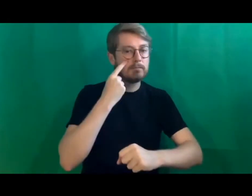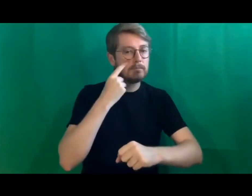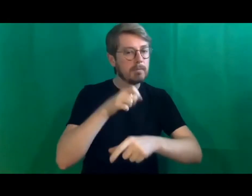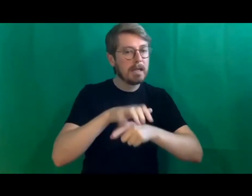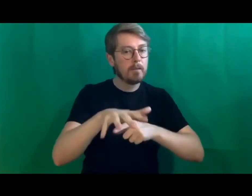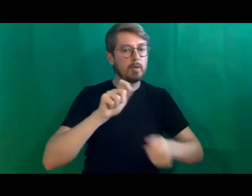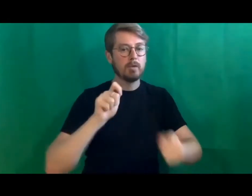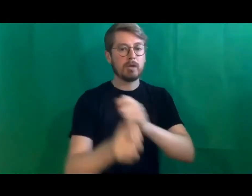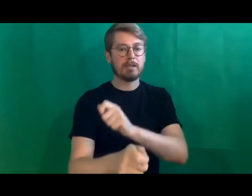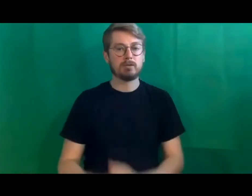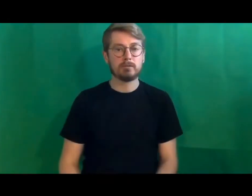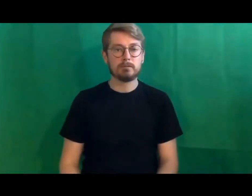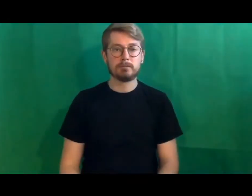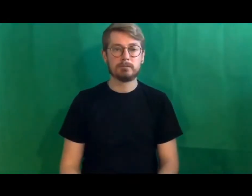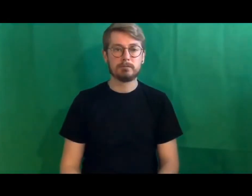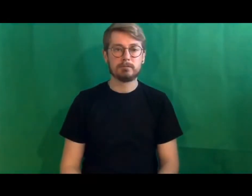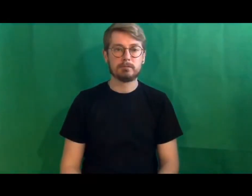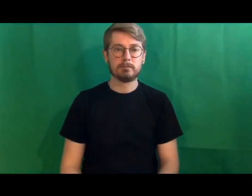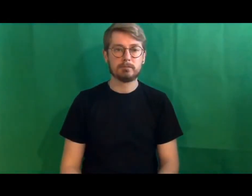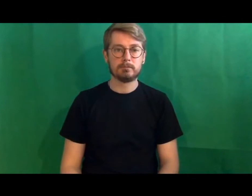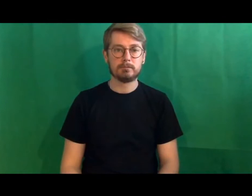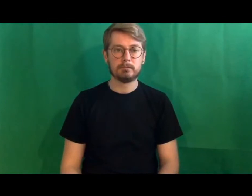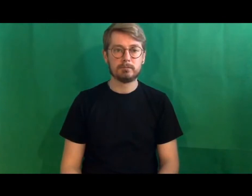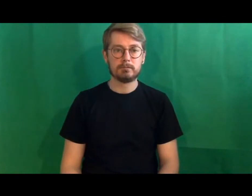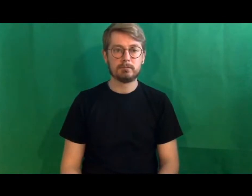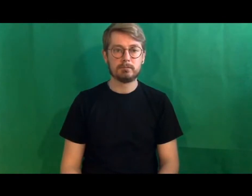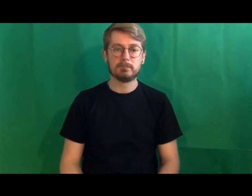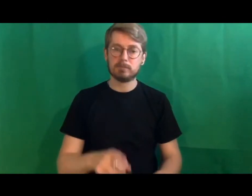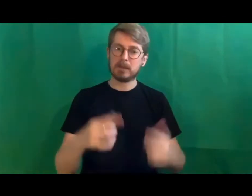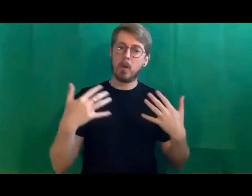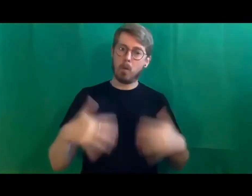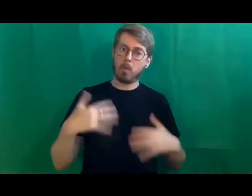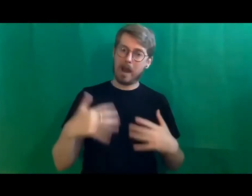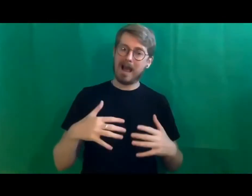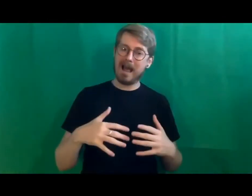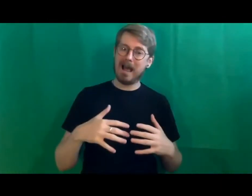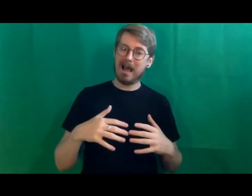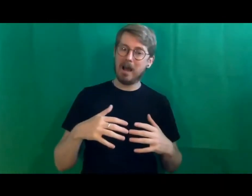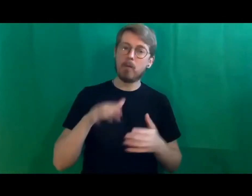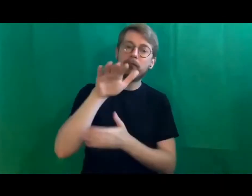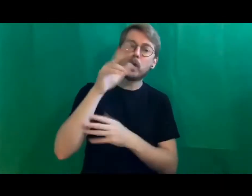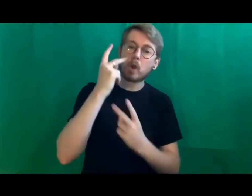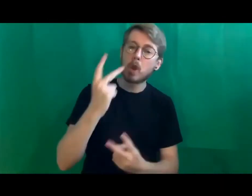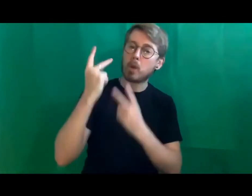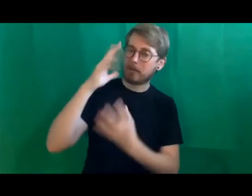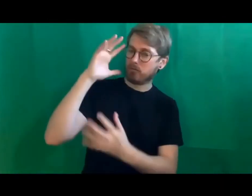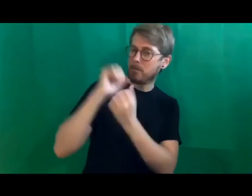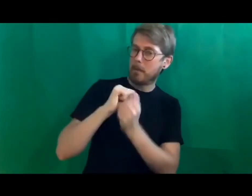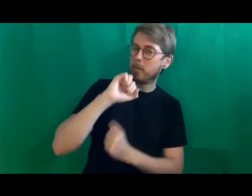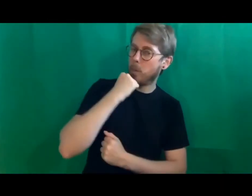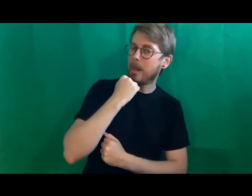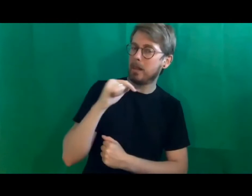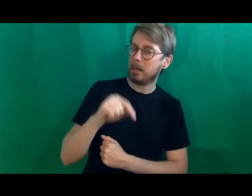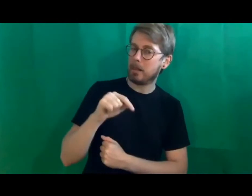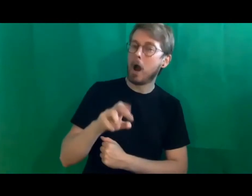um it is a historic moment and I really hope that we can deliver it's been quite um a task